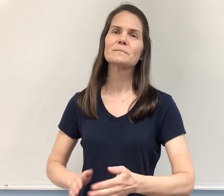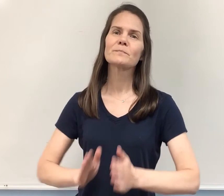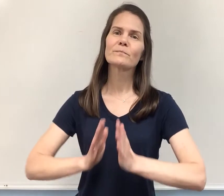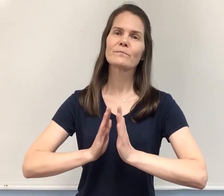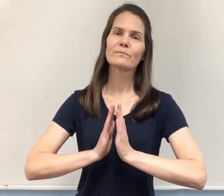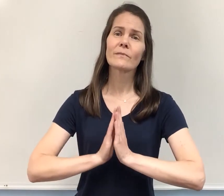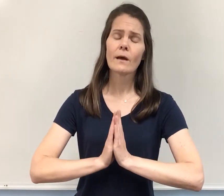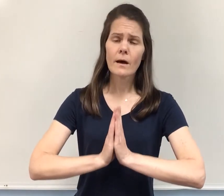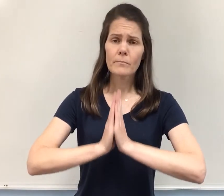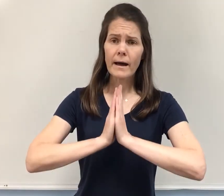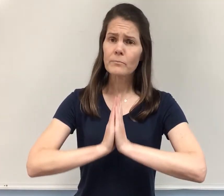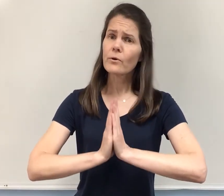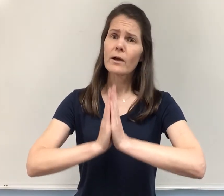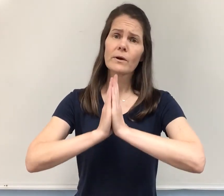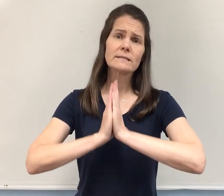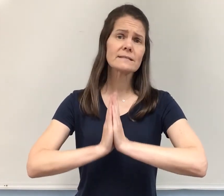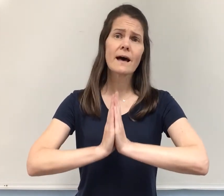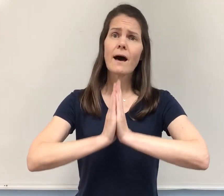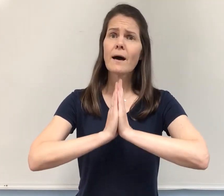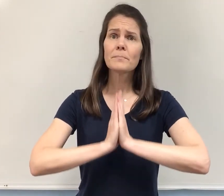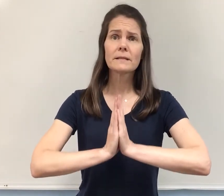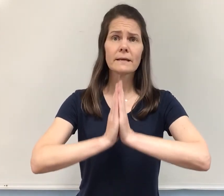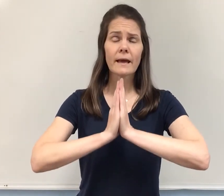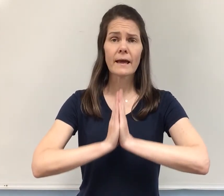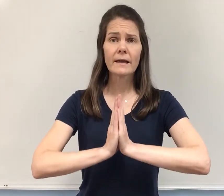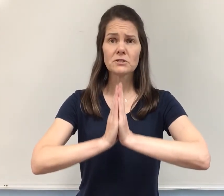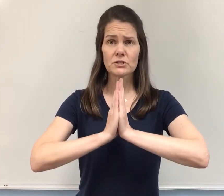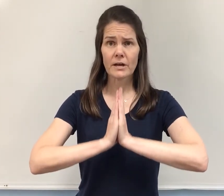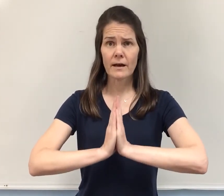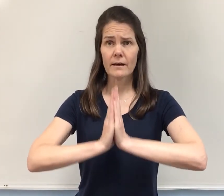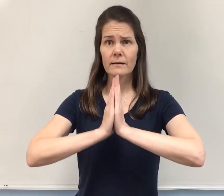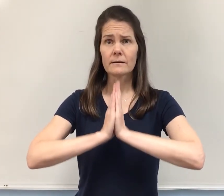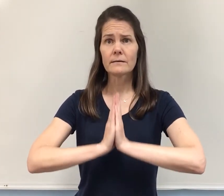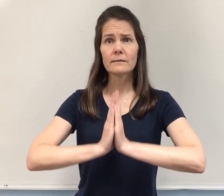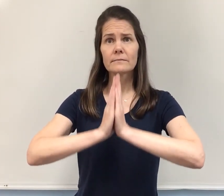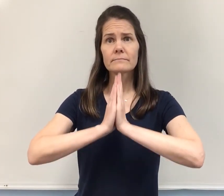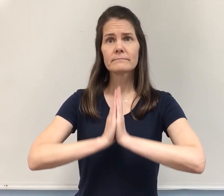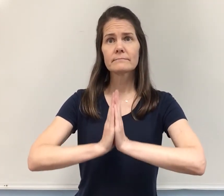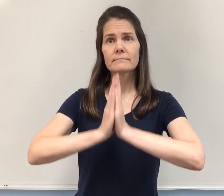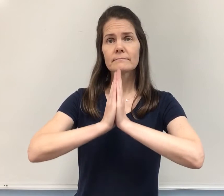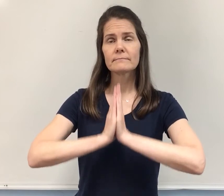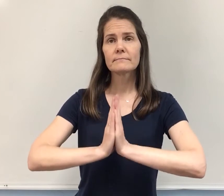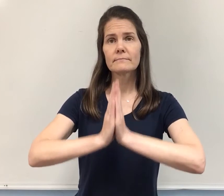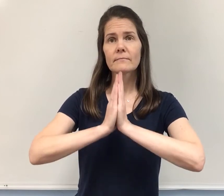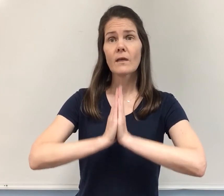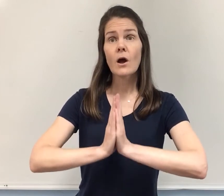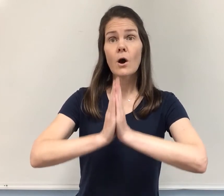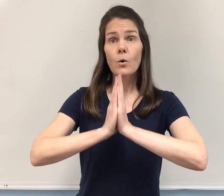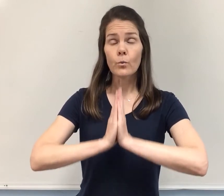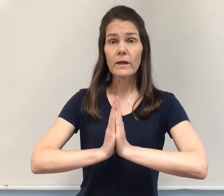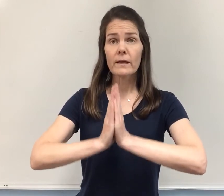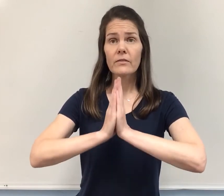by prayer and supplication, with